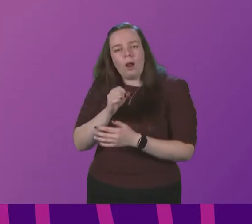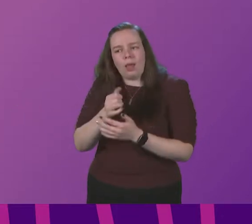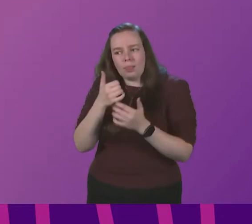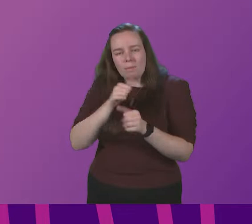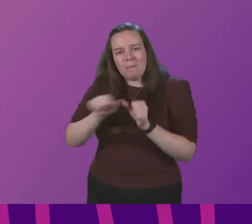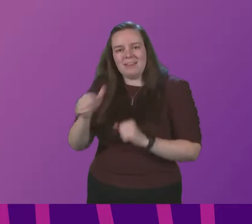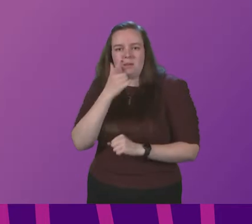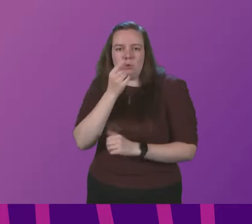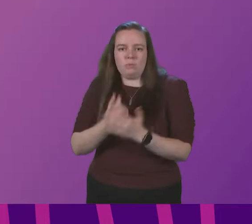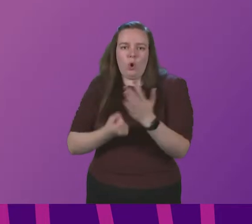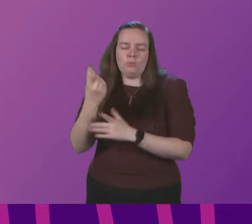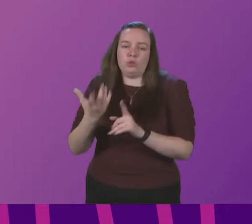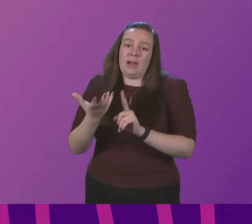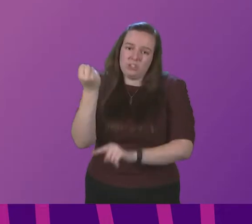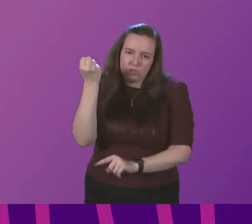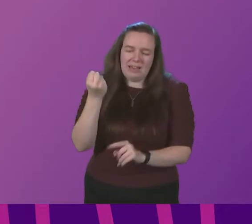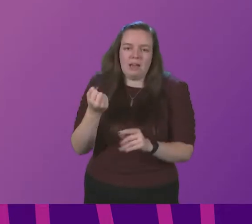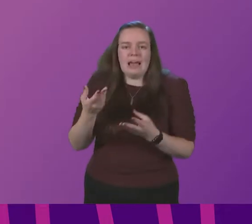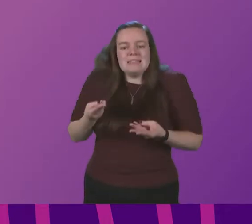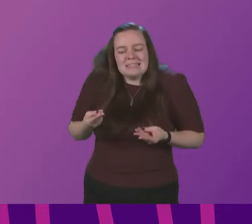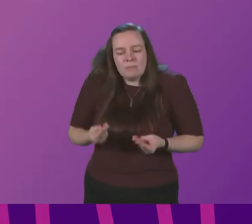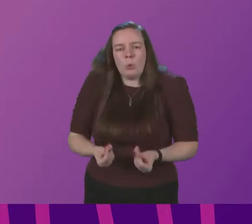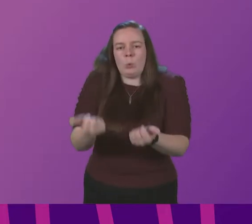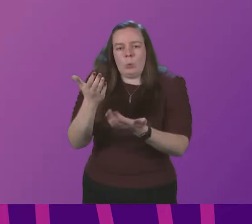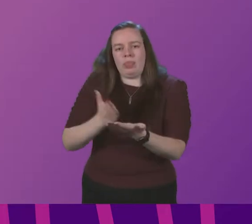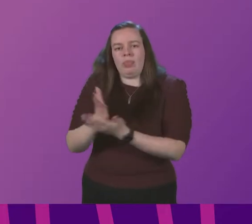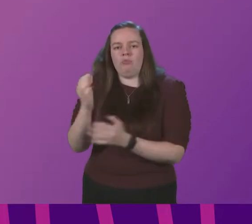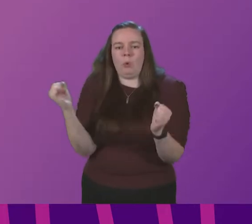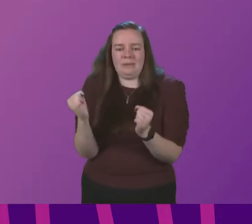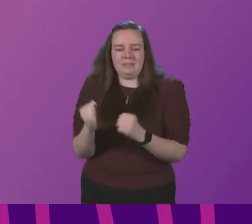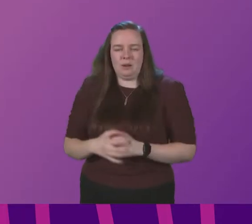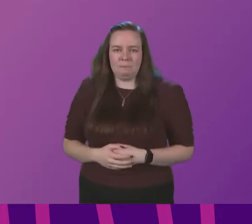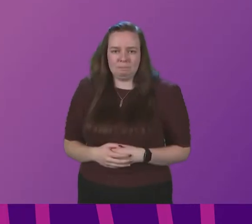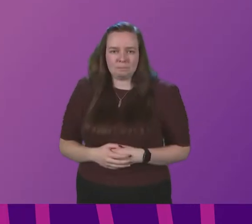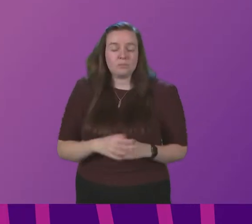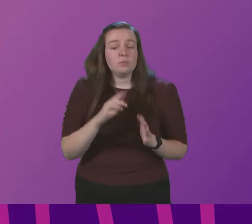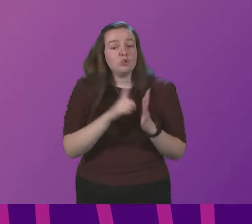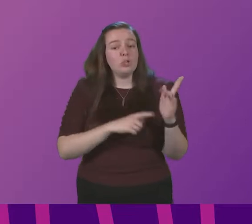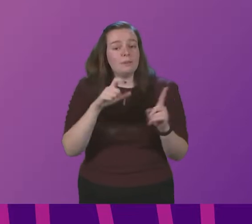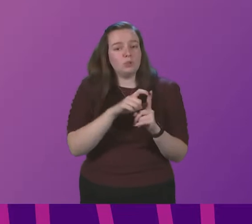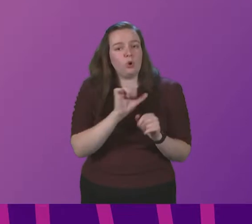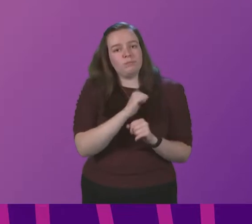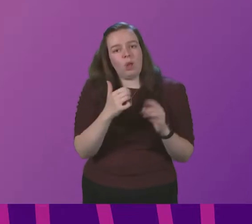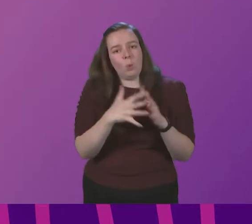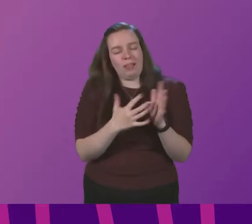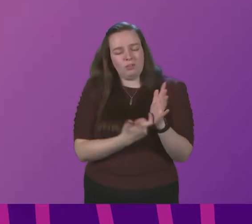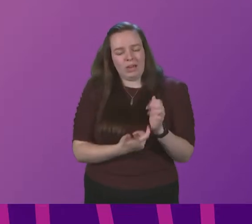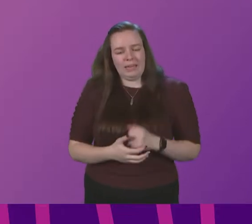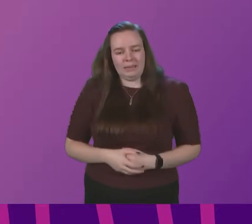possible chance of achieving a smoother path through this winter James Dornan to be followed by Willie Rennie